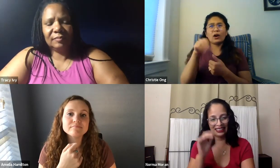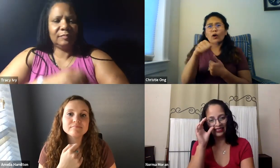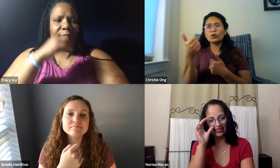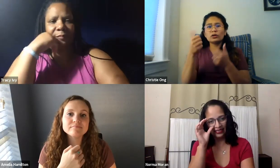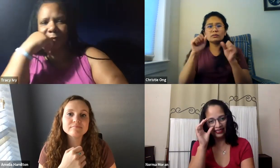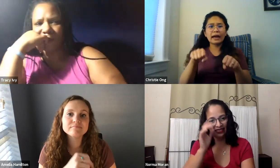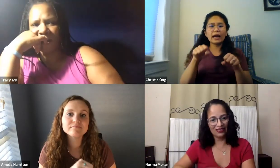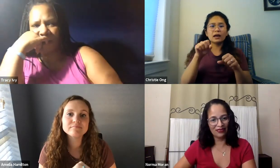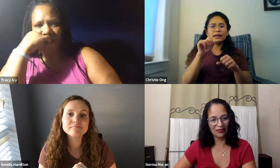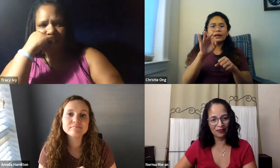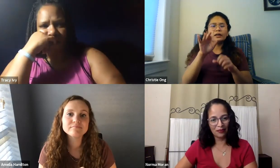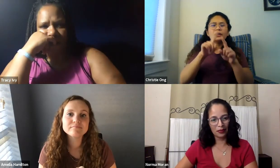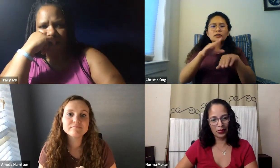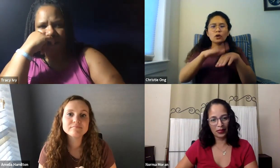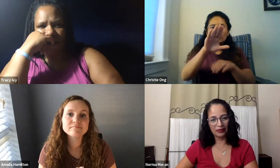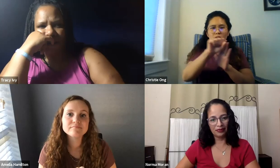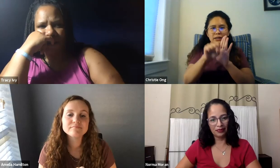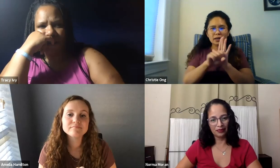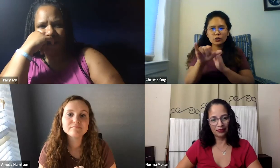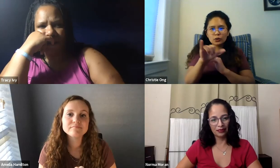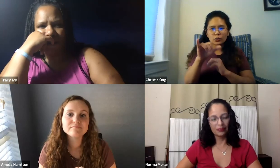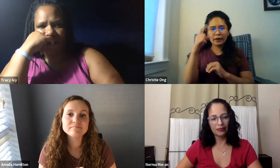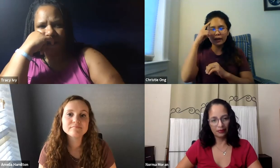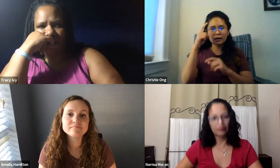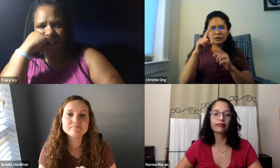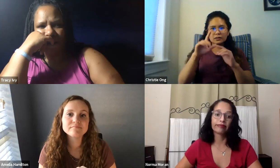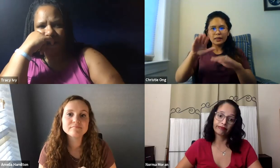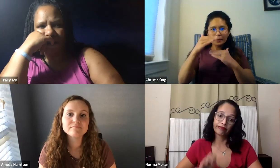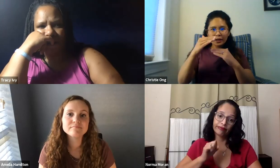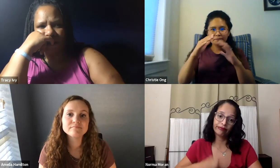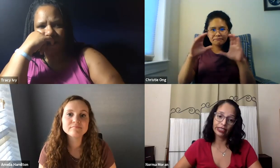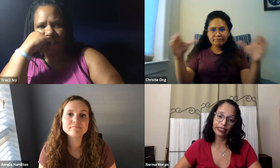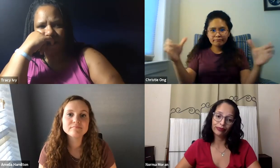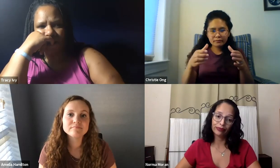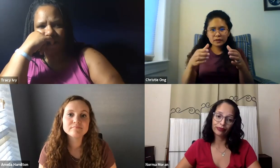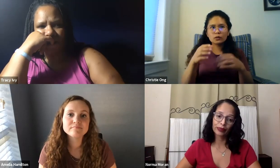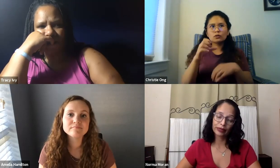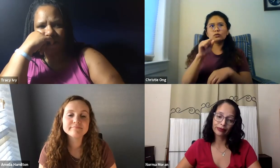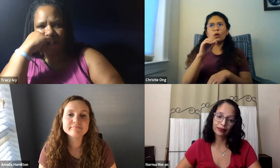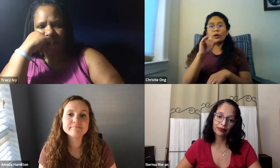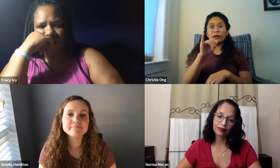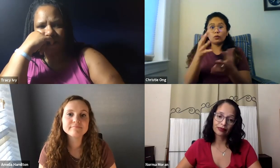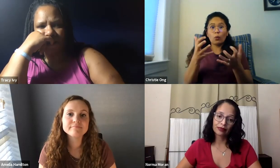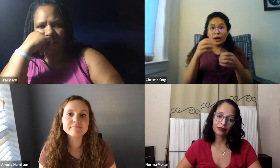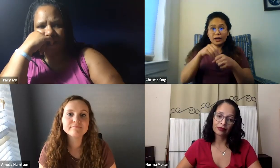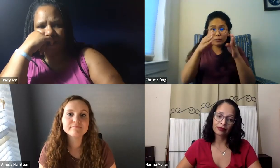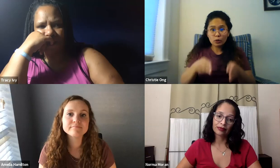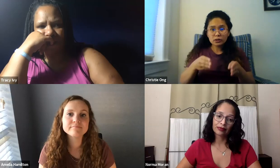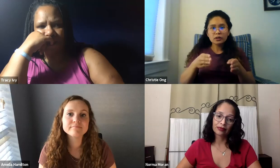saying, those are all great ideas. I'm thinking some other ones too would, of course, depend on your states. I know some are a little more restricted. Others can have